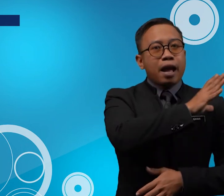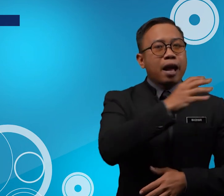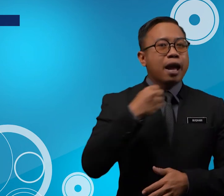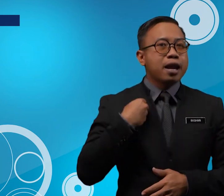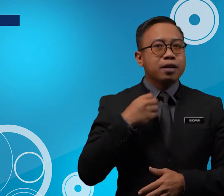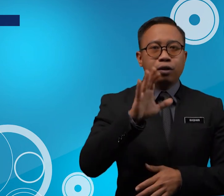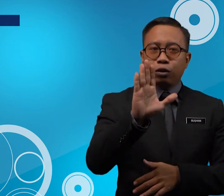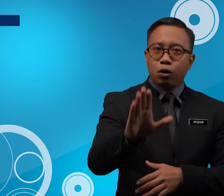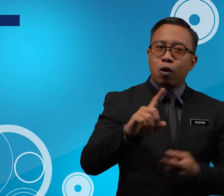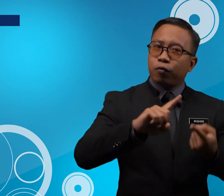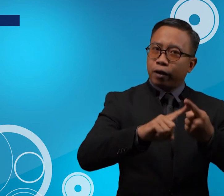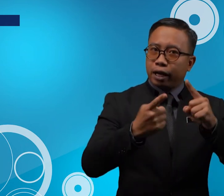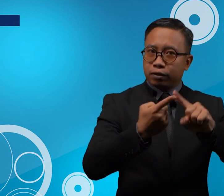And Your Friends